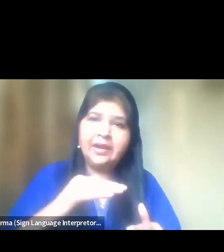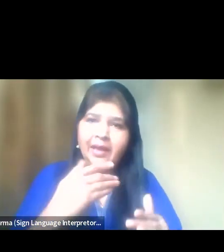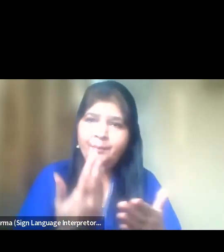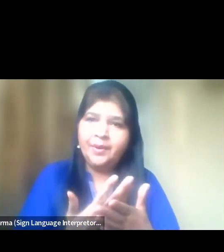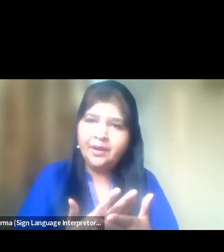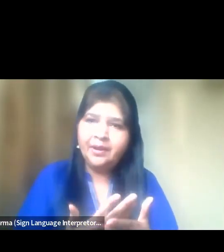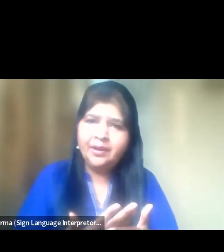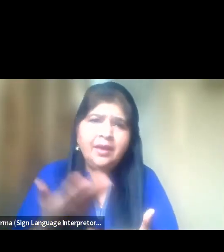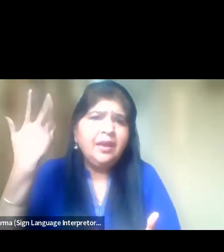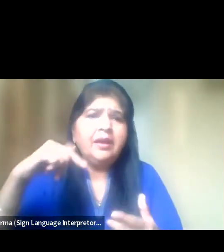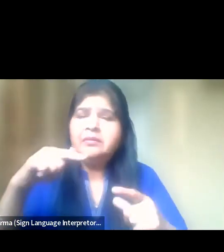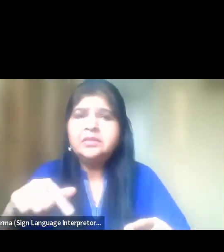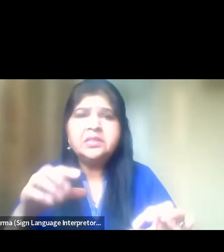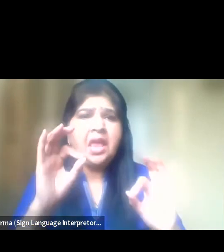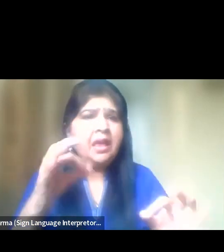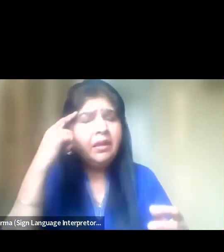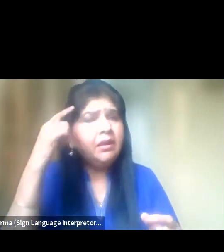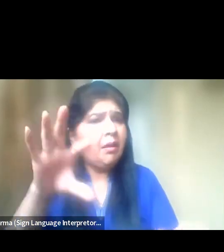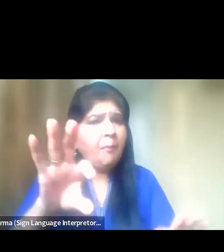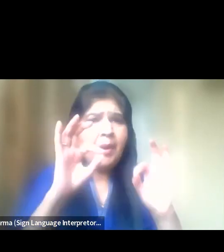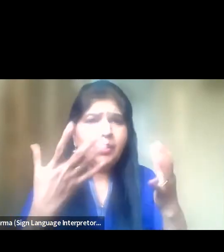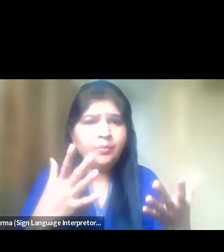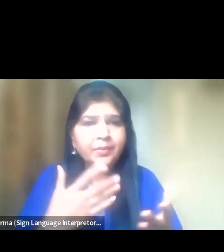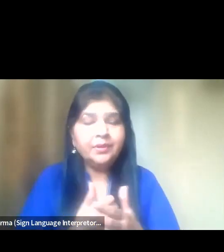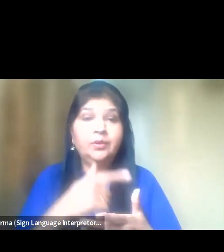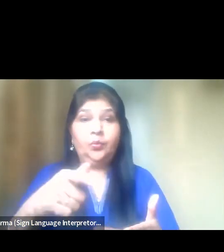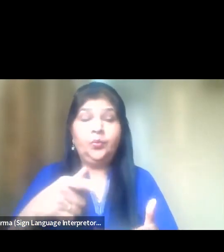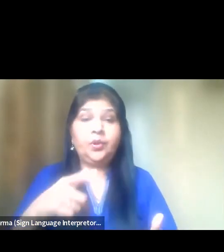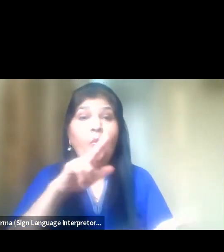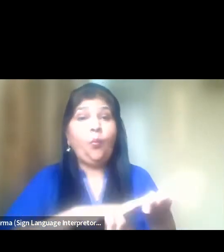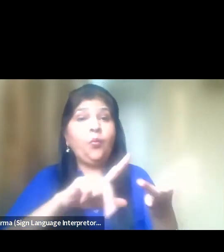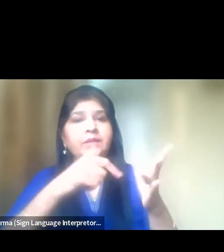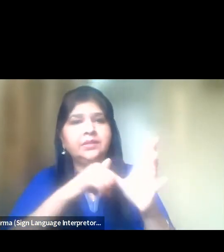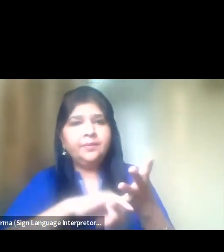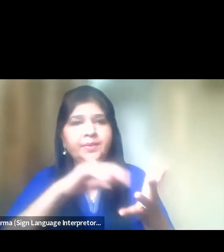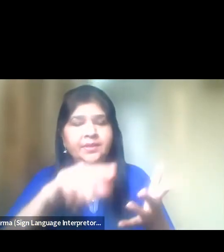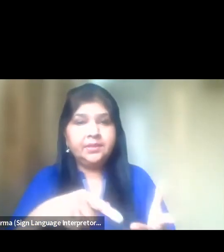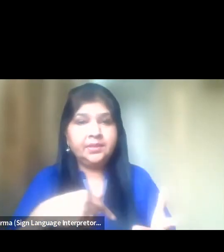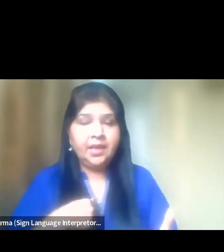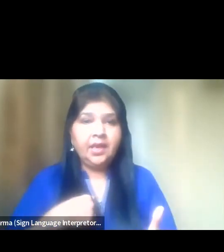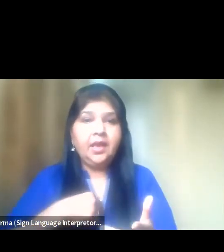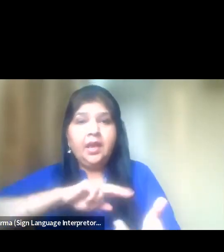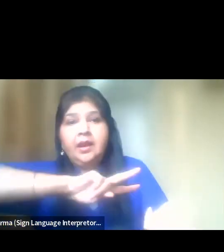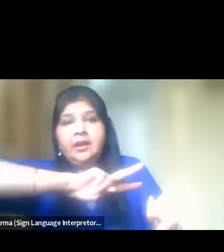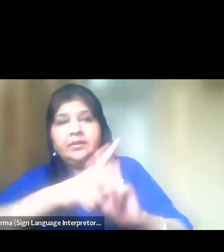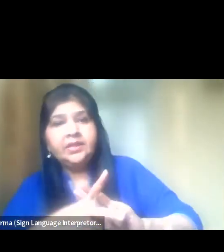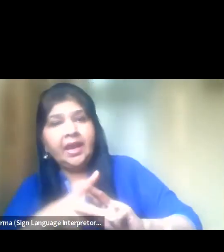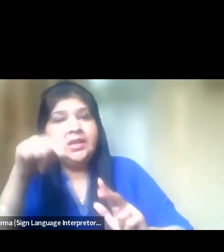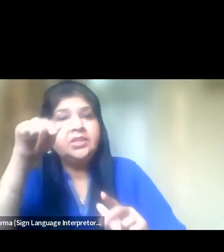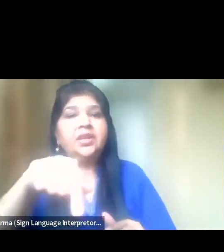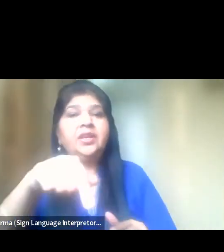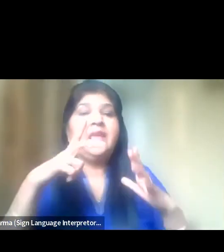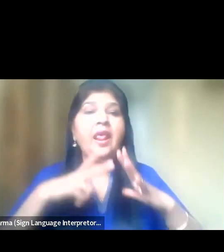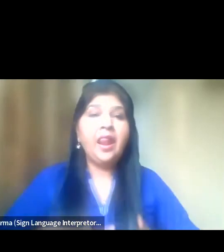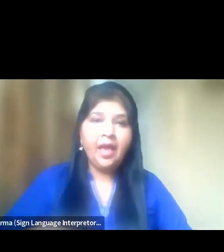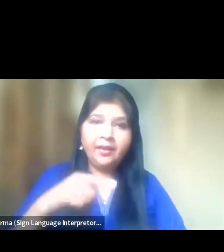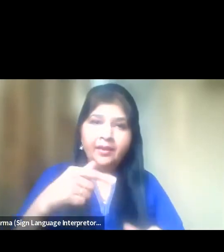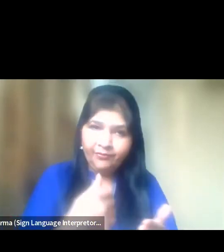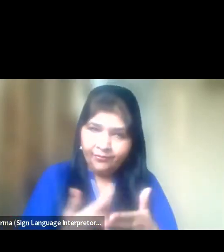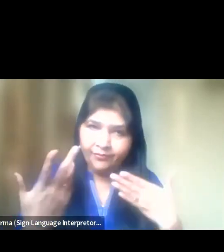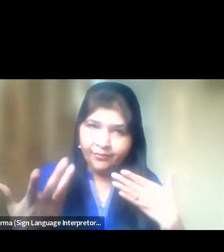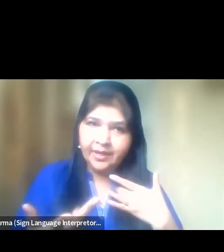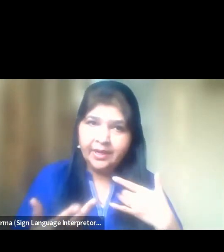unacknowledged. WhatsApp is making a transcendental change in their lives using